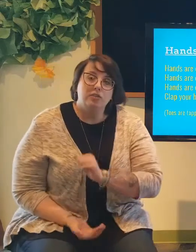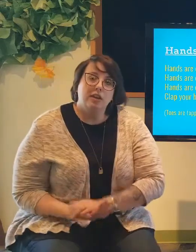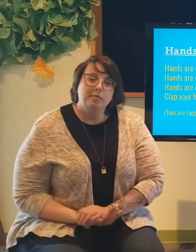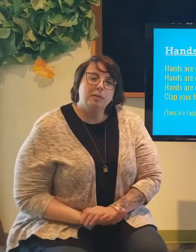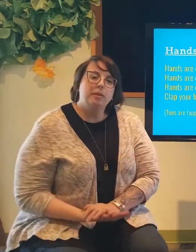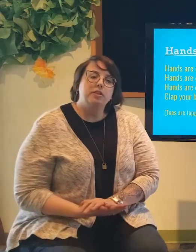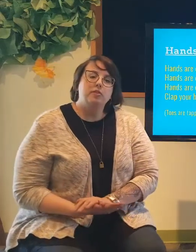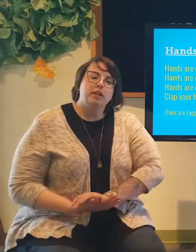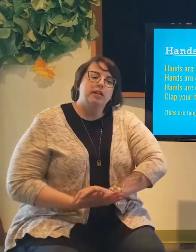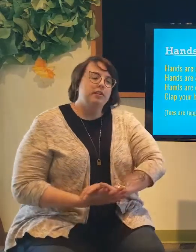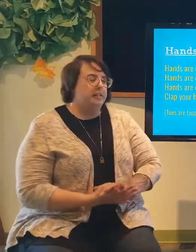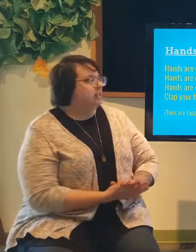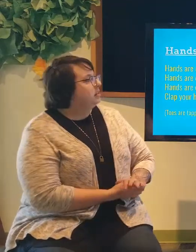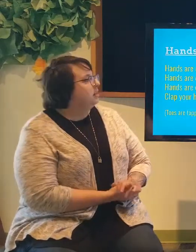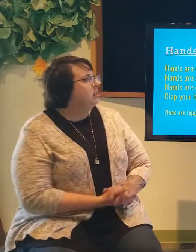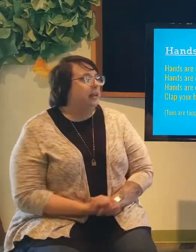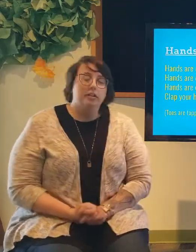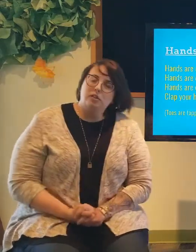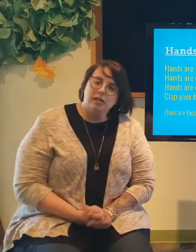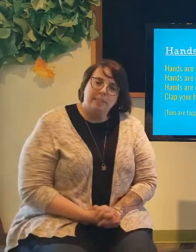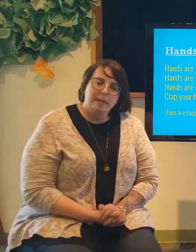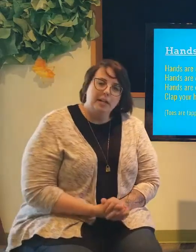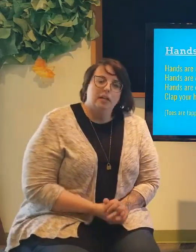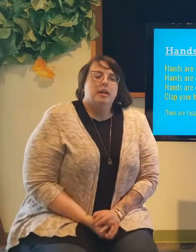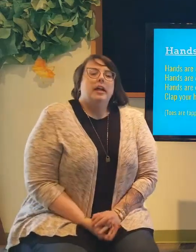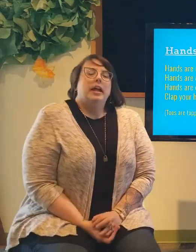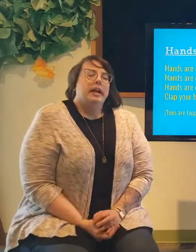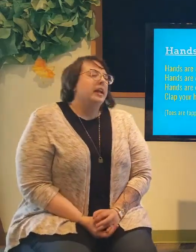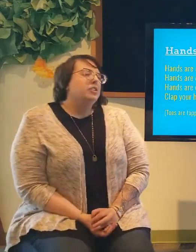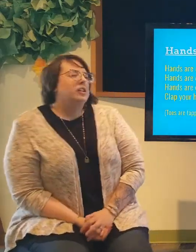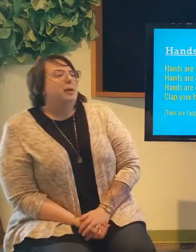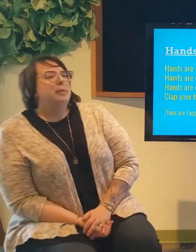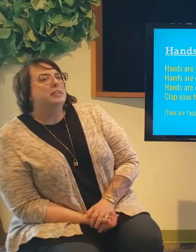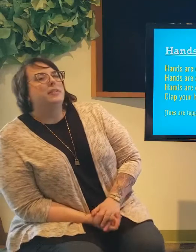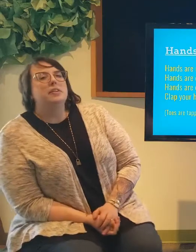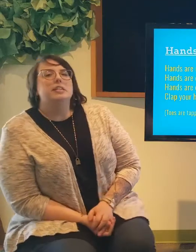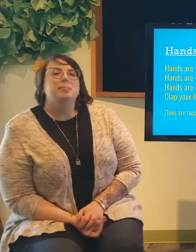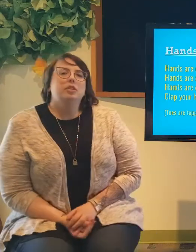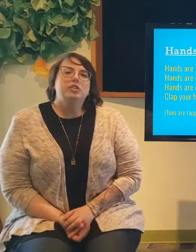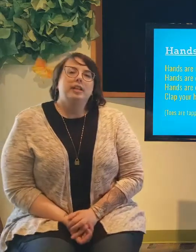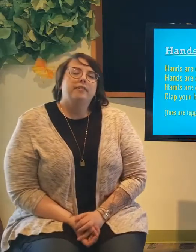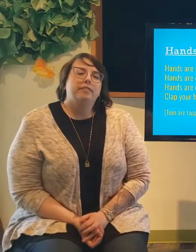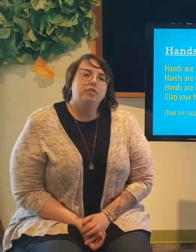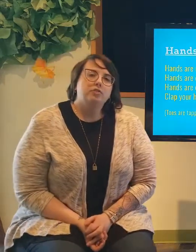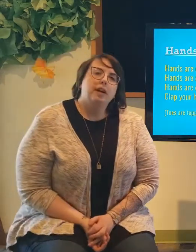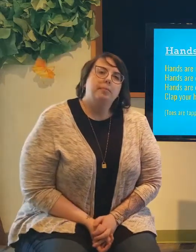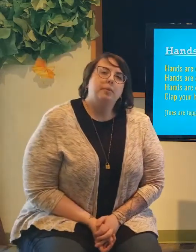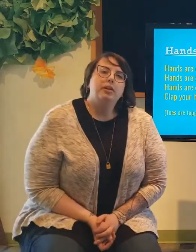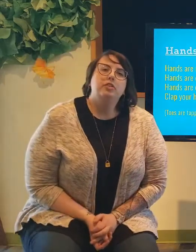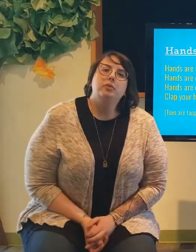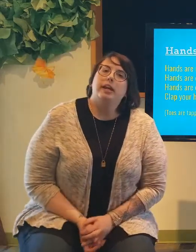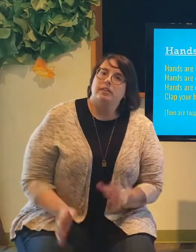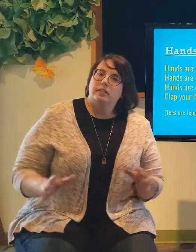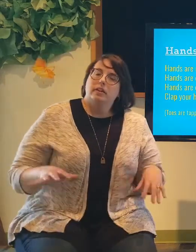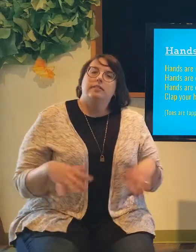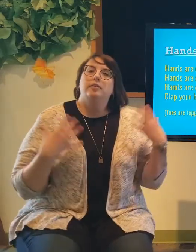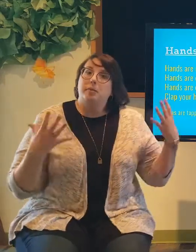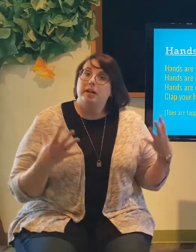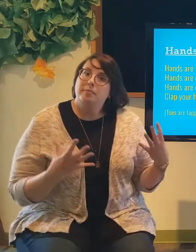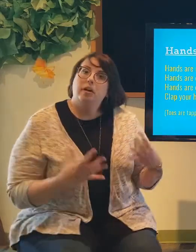rhyme that we want to do together is called Hands Are Clapping. Hands Are Clapping is very similar to that first rhyme that we do. It has a lot of the body part